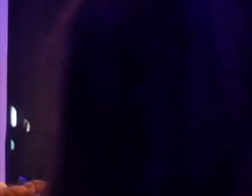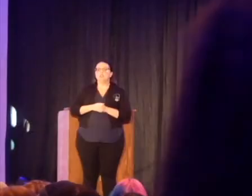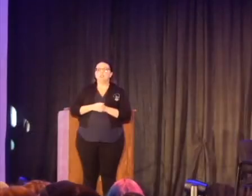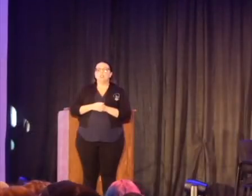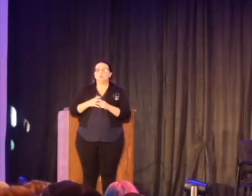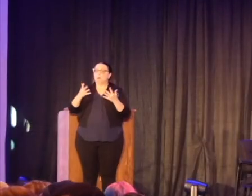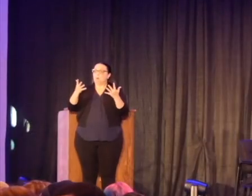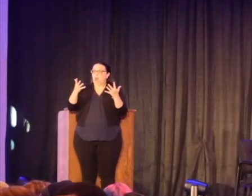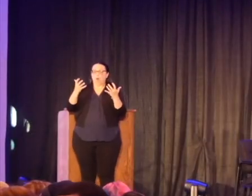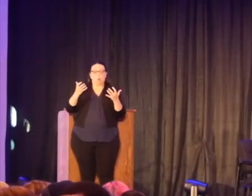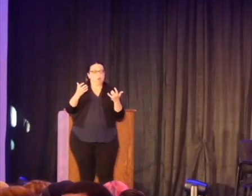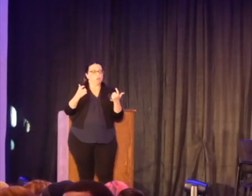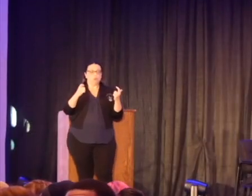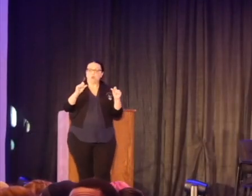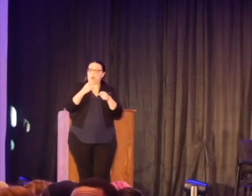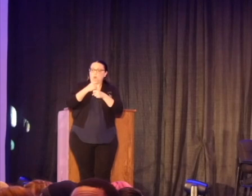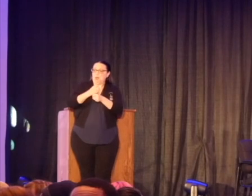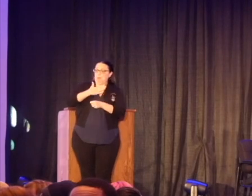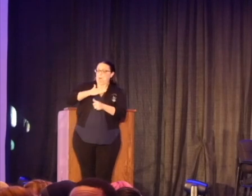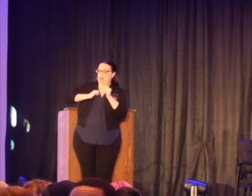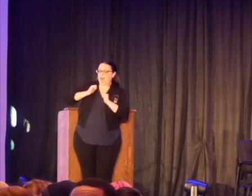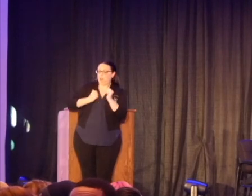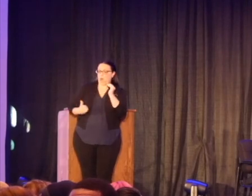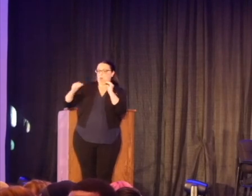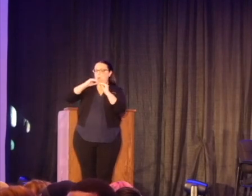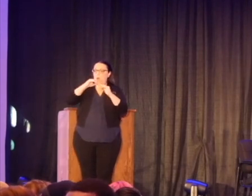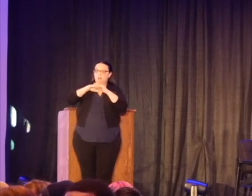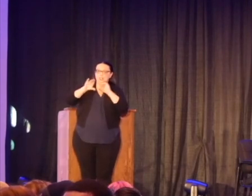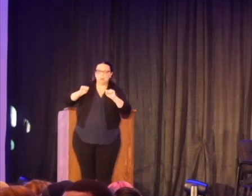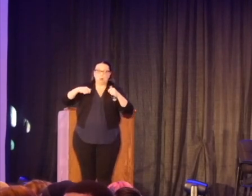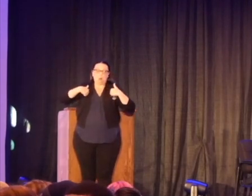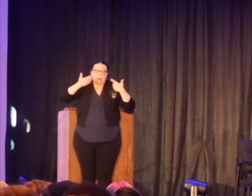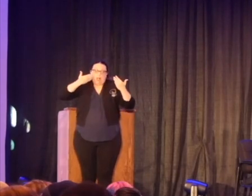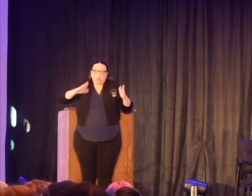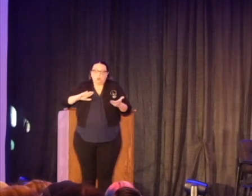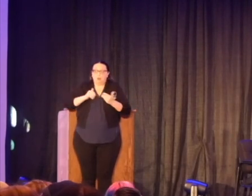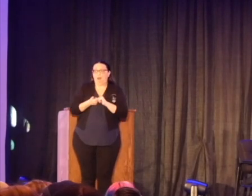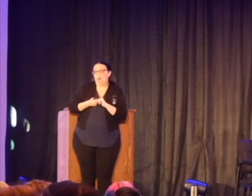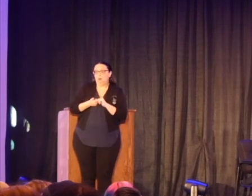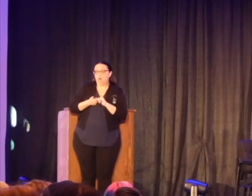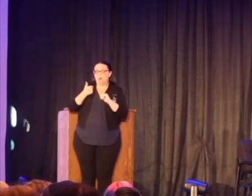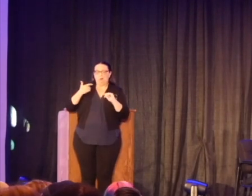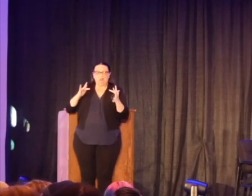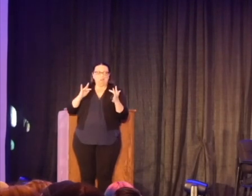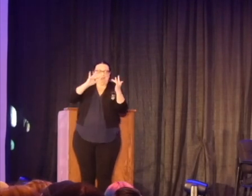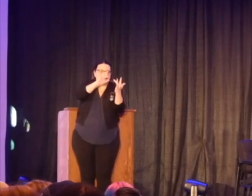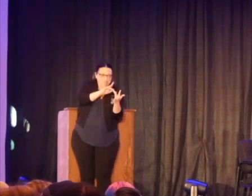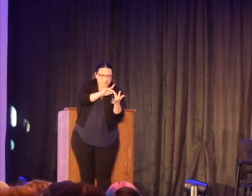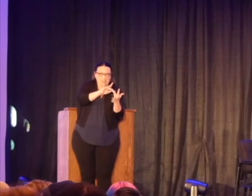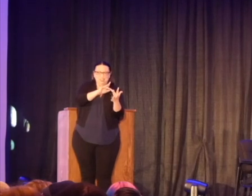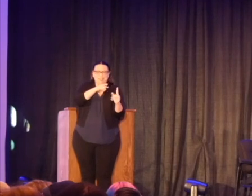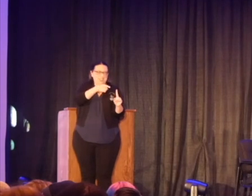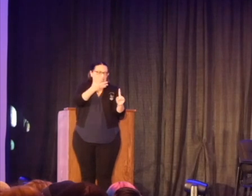wanted to try to make my theater more accessible, I didn't know how to do it. So, I just reached out and said,